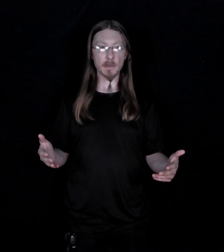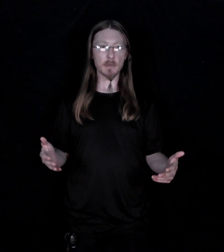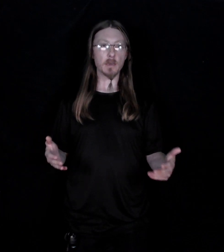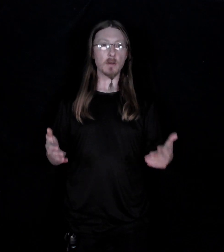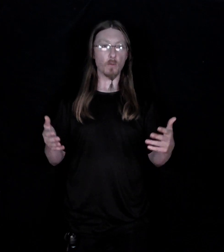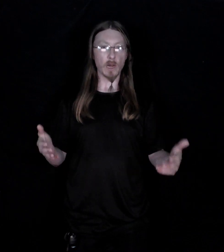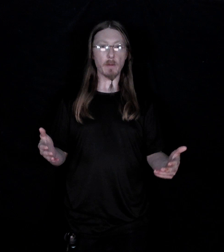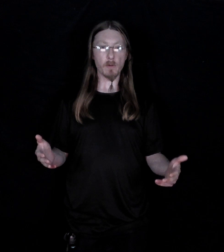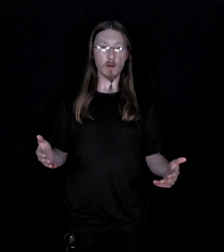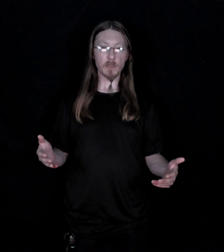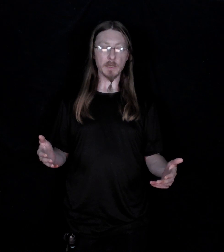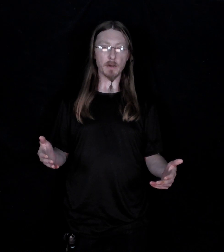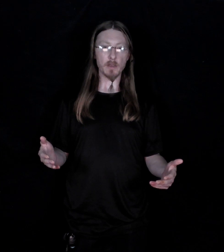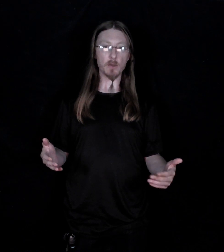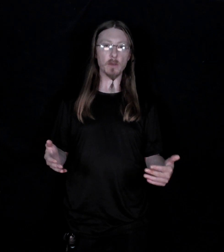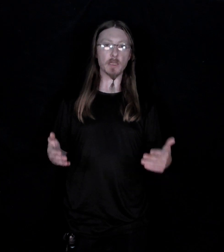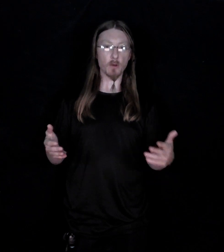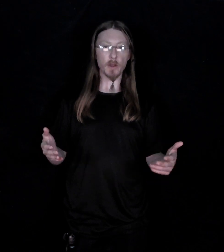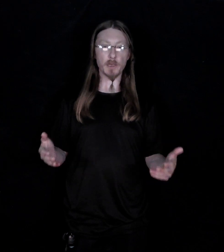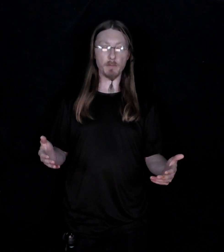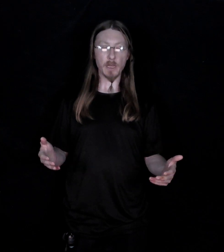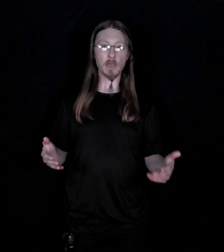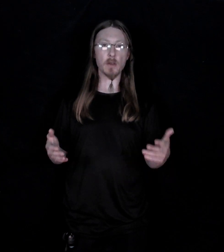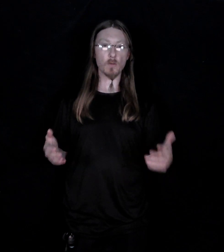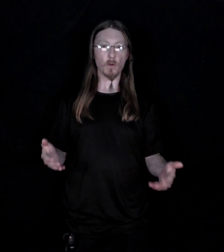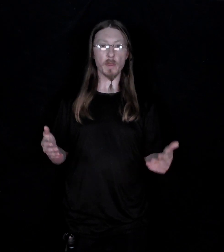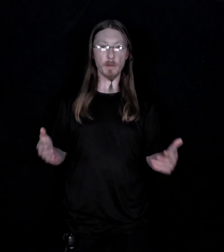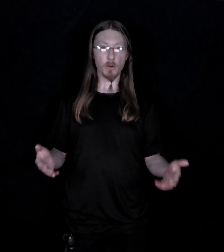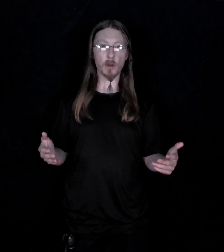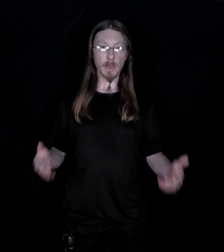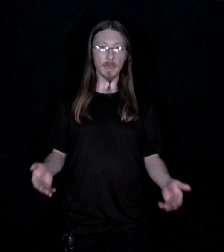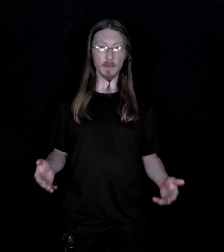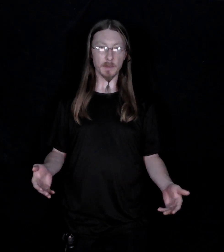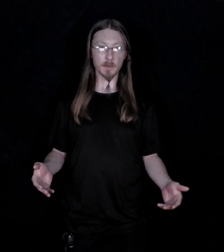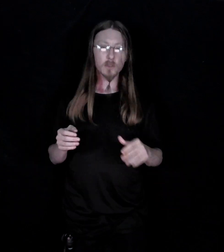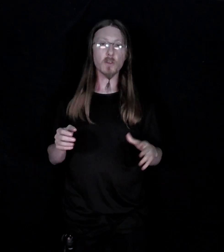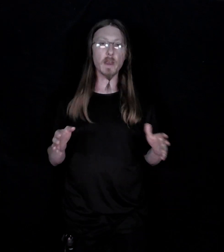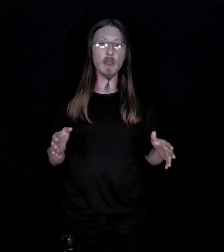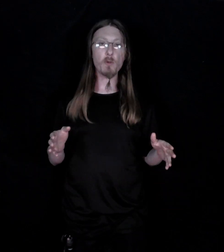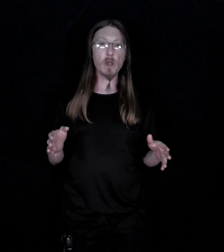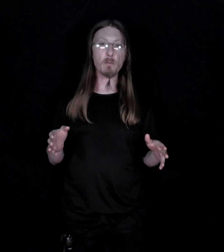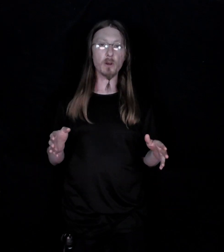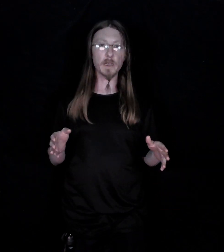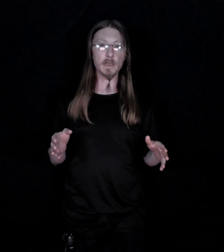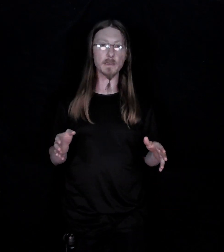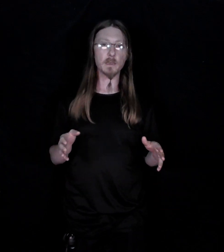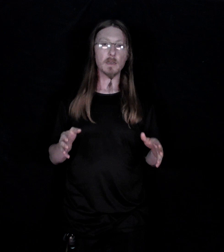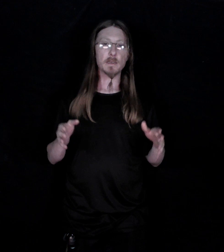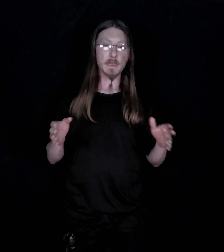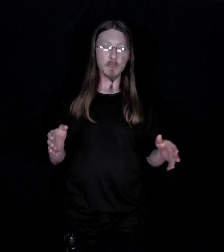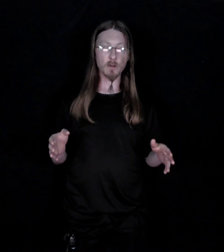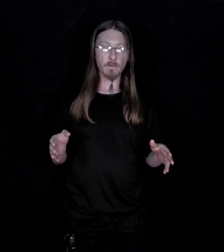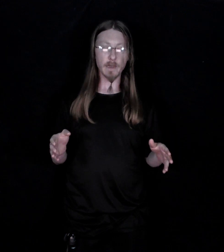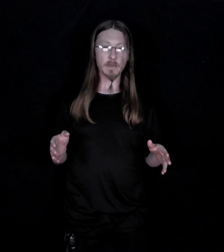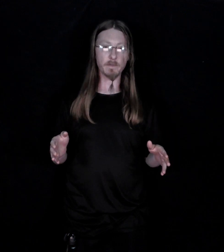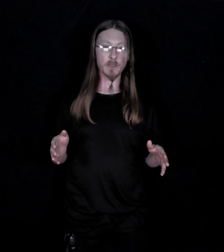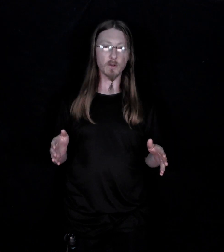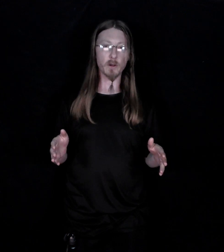what I'm about to tell you is going to be what the book is. So the name of my book is Schizoaffective Disorder